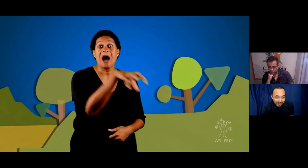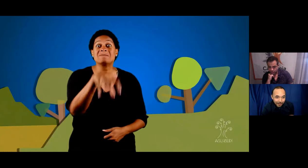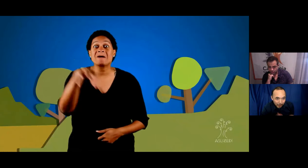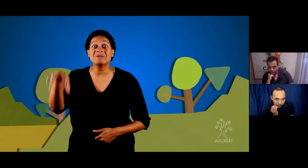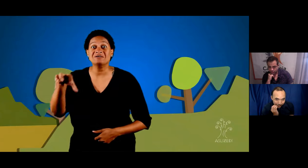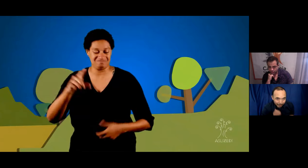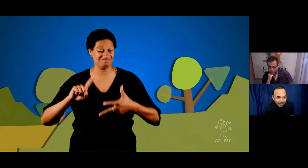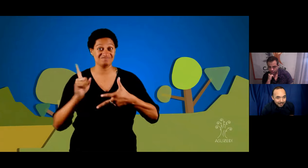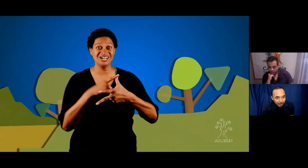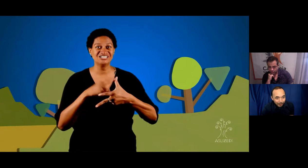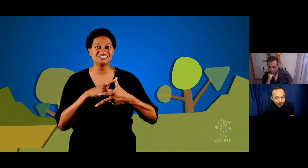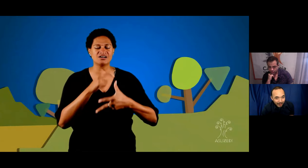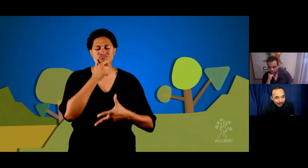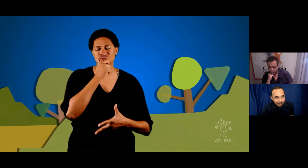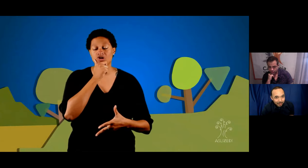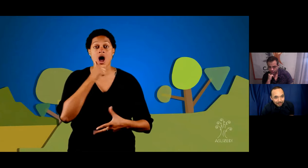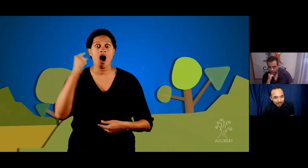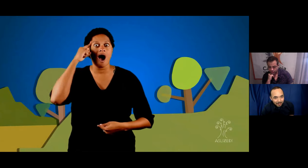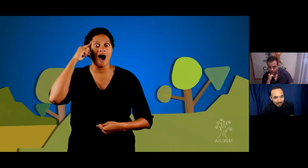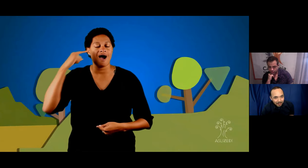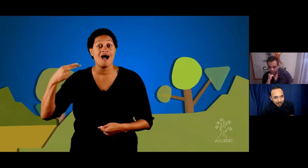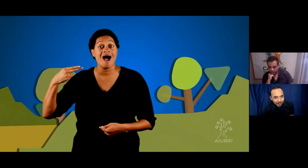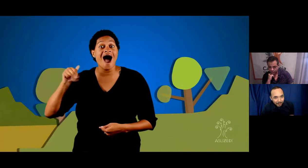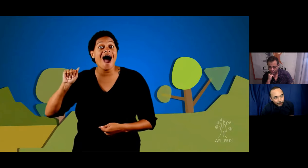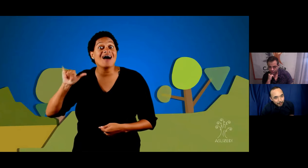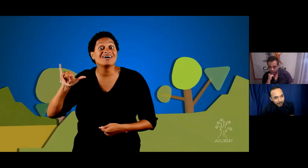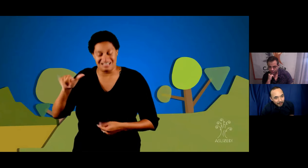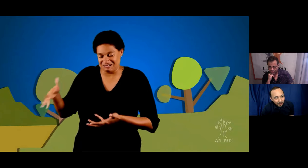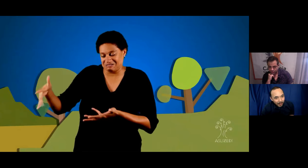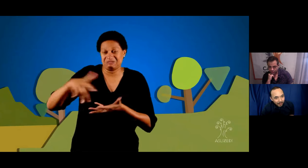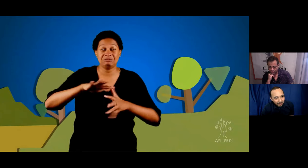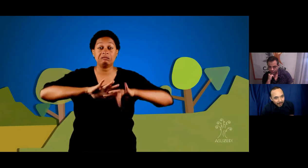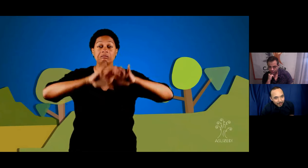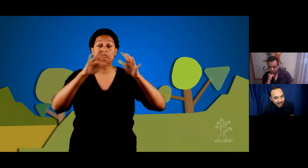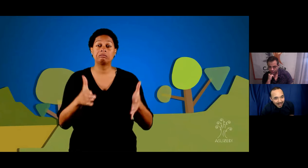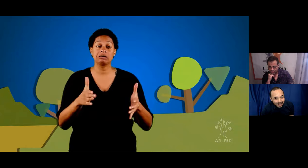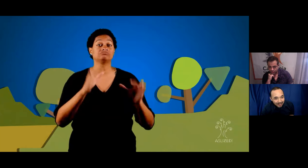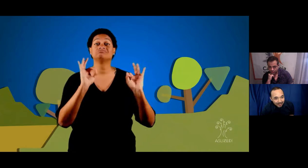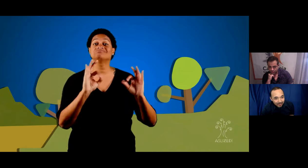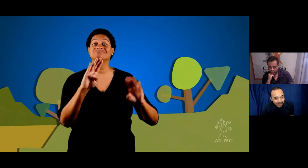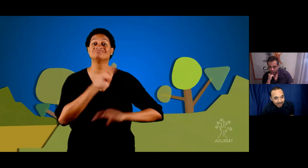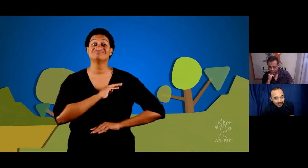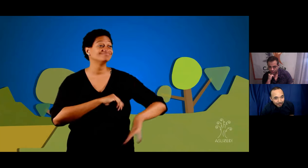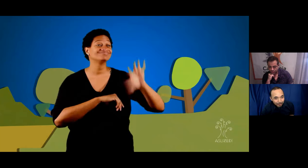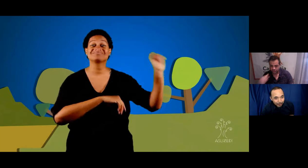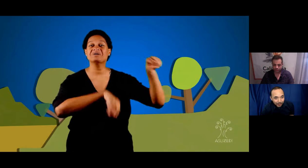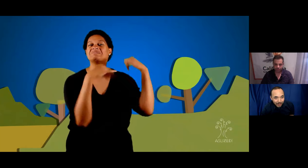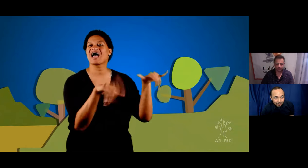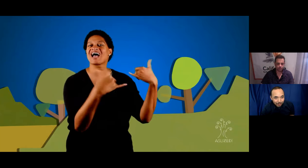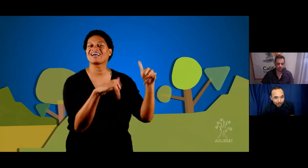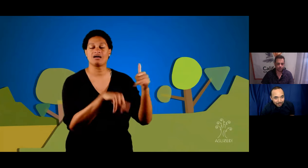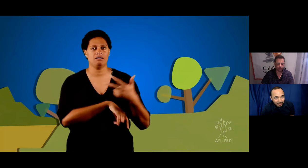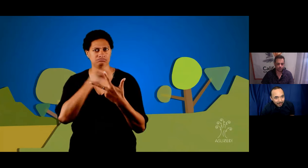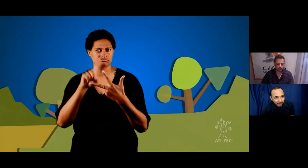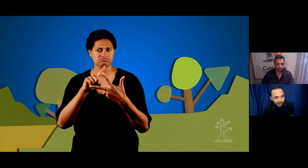And they found the perfect place to build their houses. The first pig thought, I'll use hay. Built the